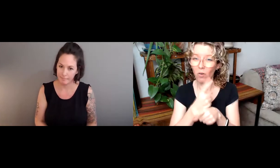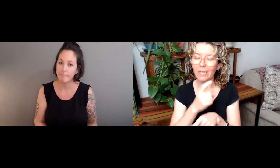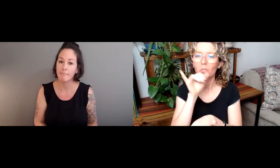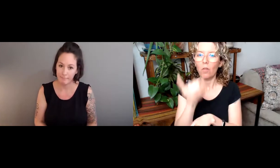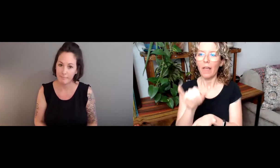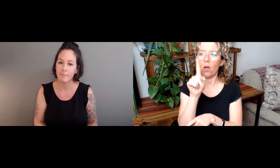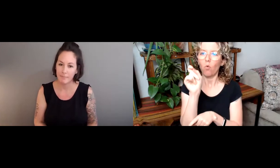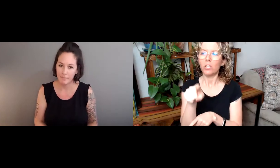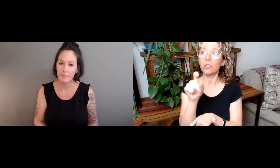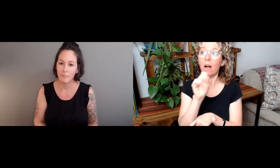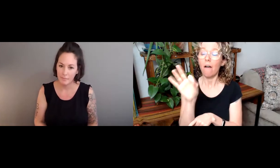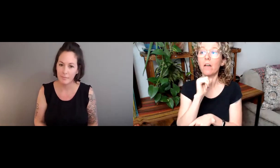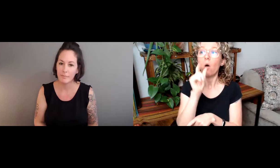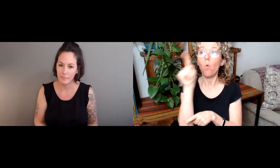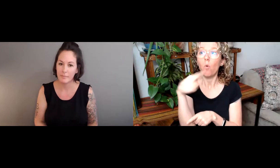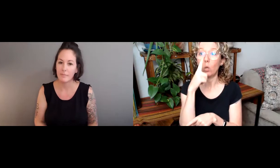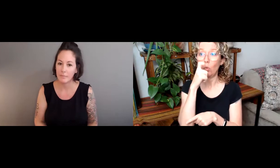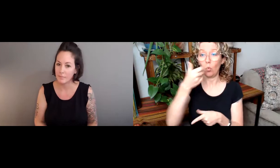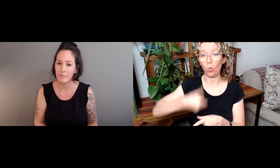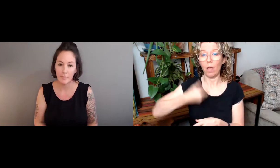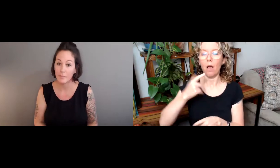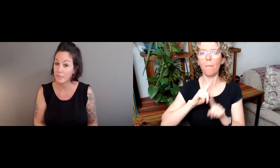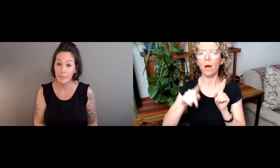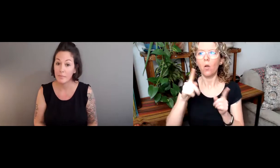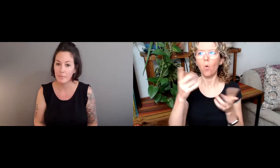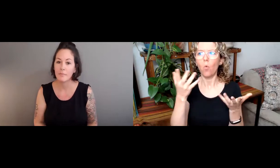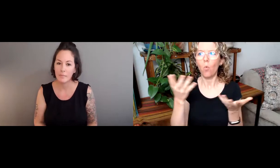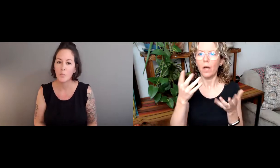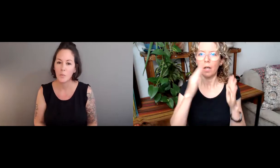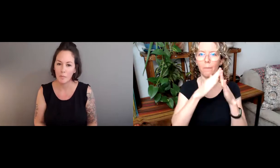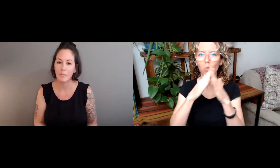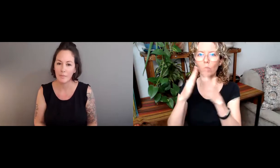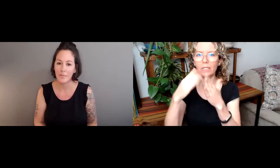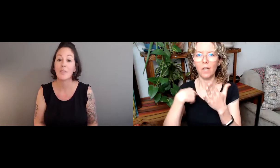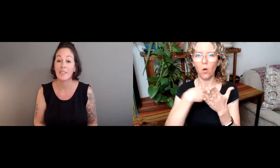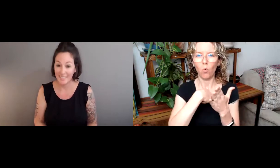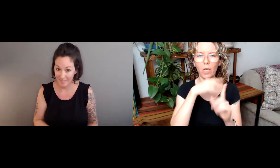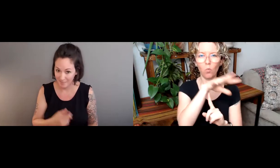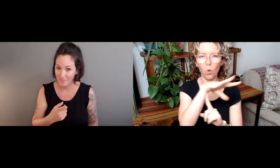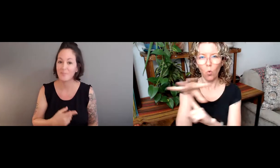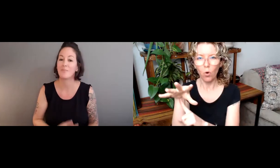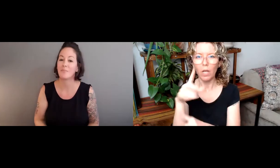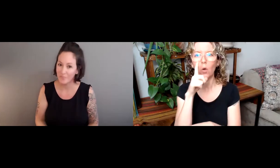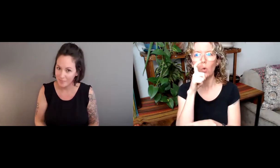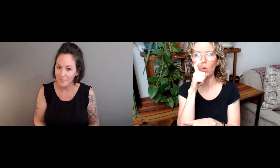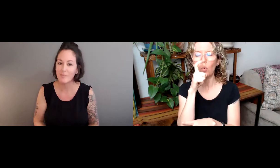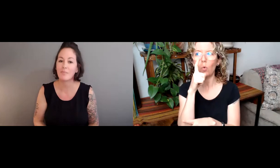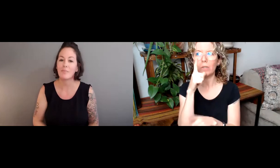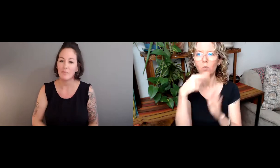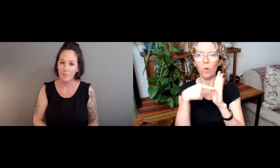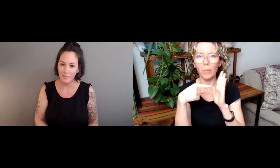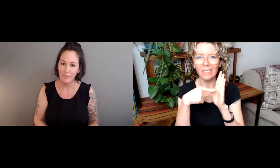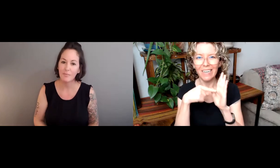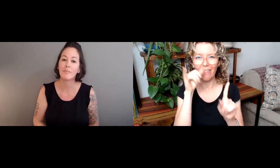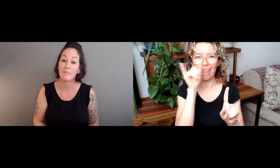have internal biases that we bring to the table, so to speak. So it's a question of not only knowing who we are and what communities